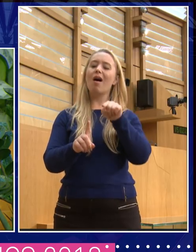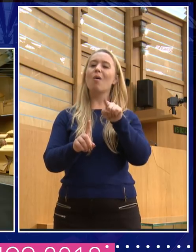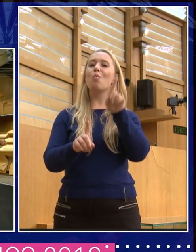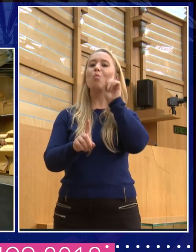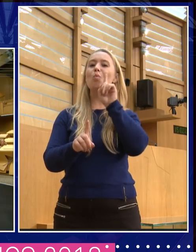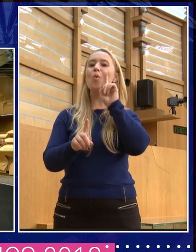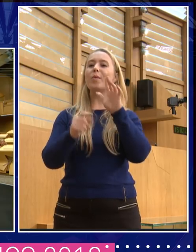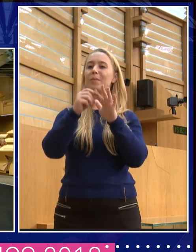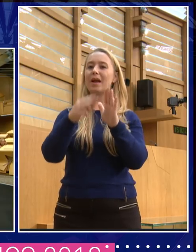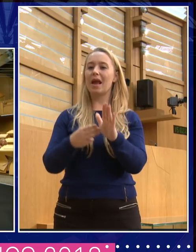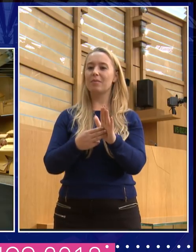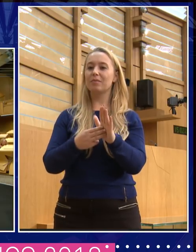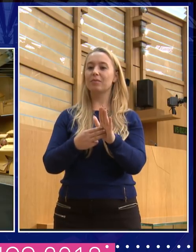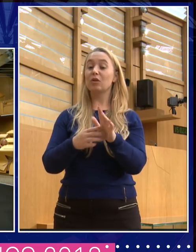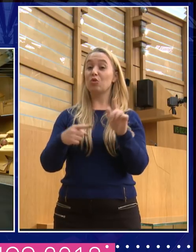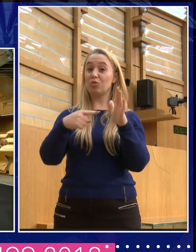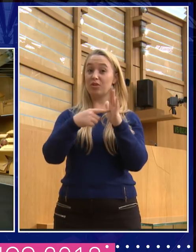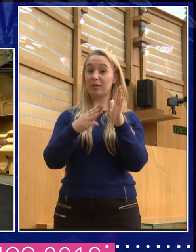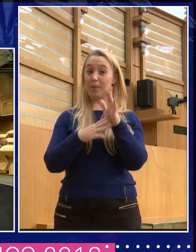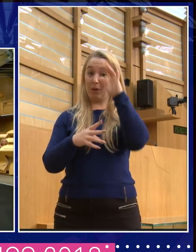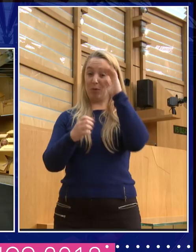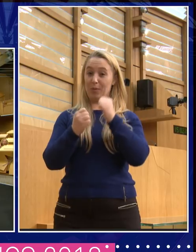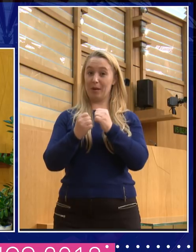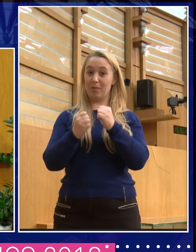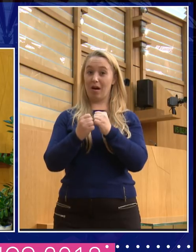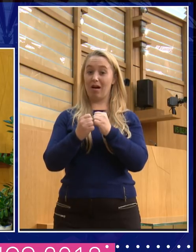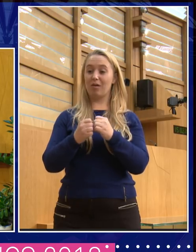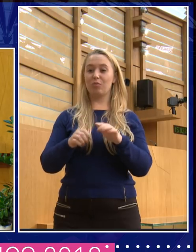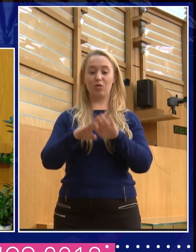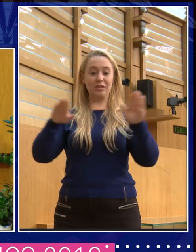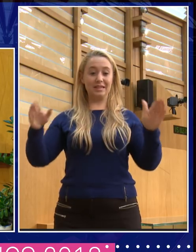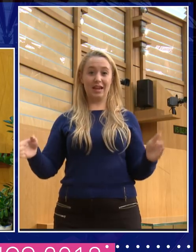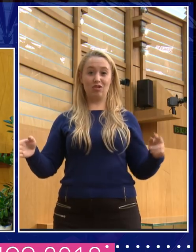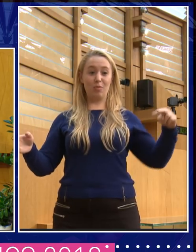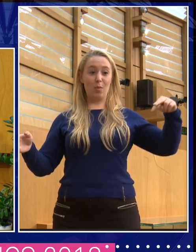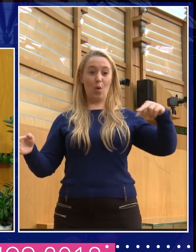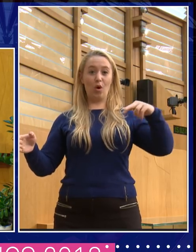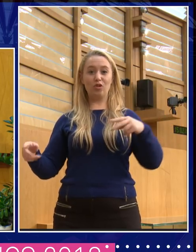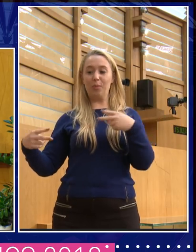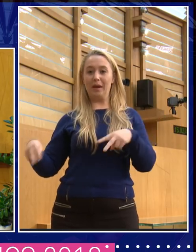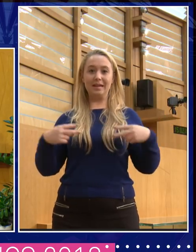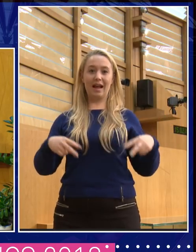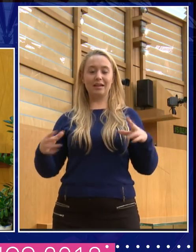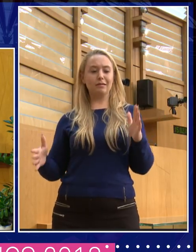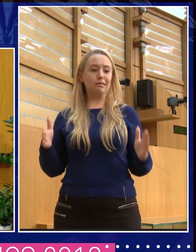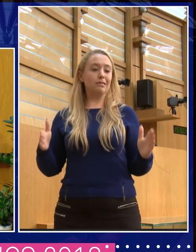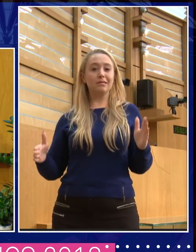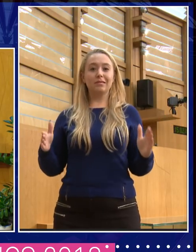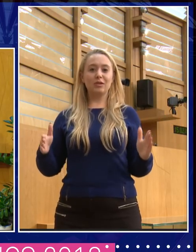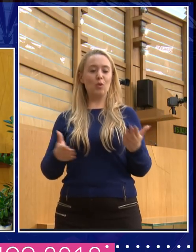she danced onto the stage, she was half commended for that, for the courage of that and half mocked. So what did you see you?